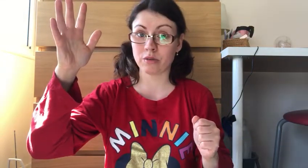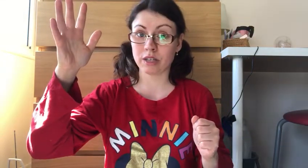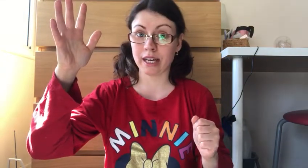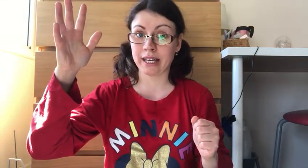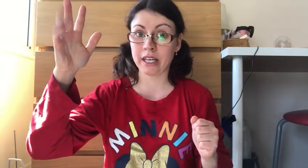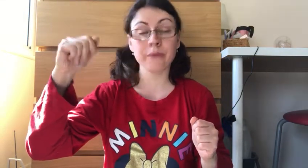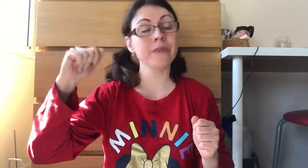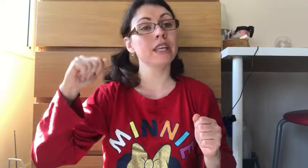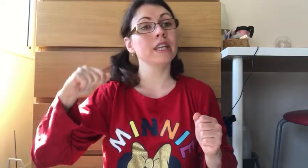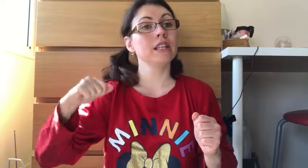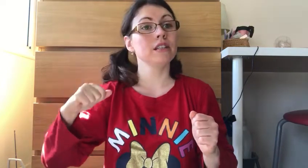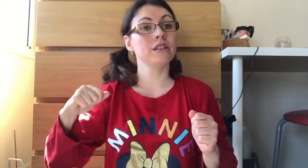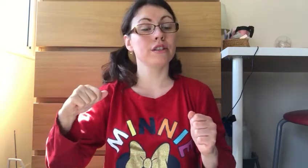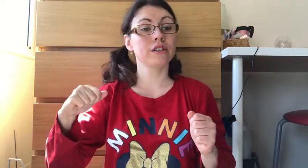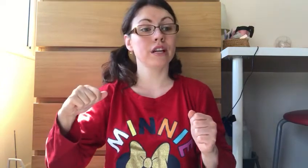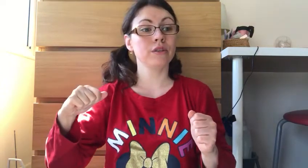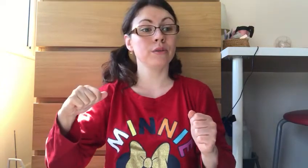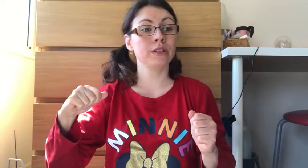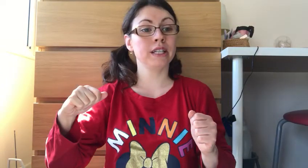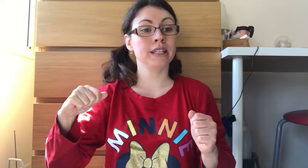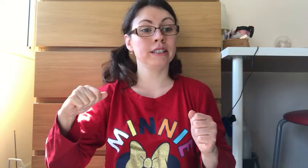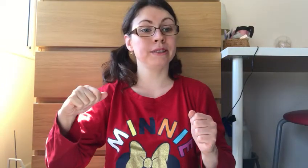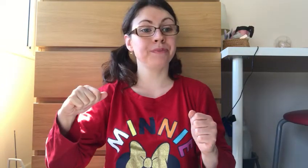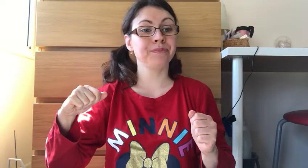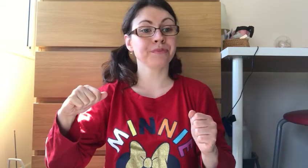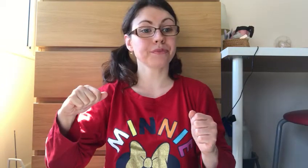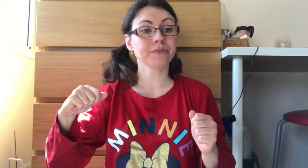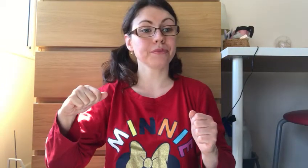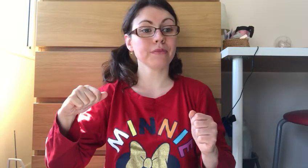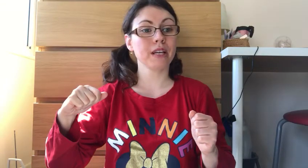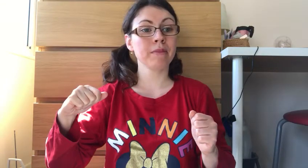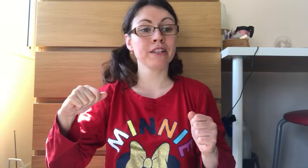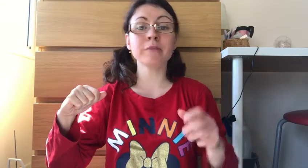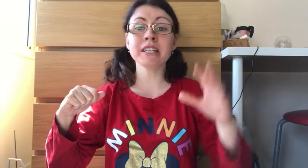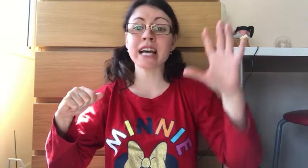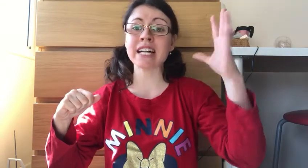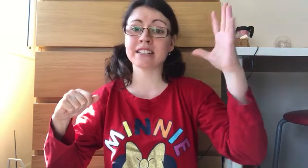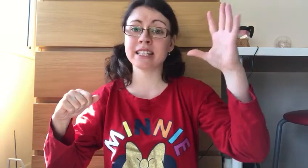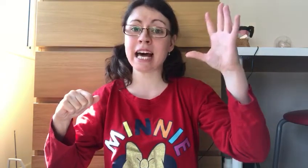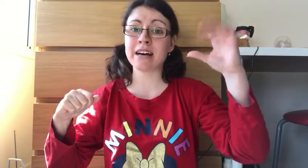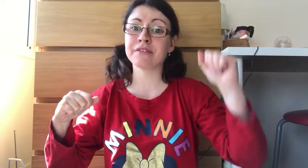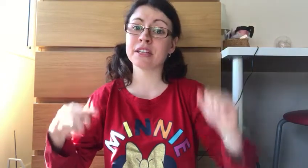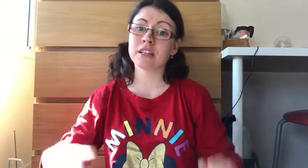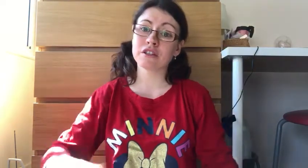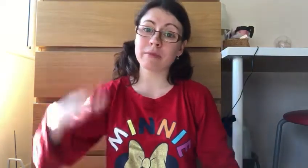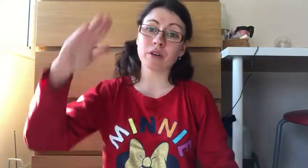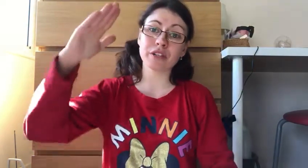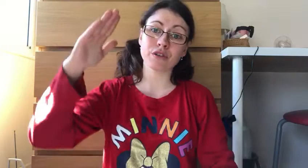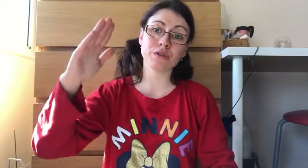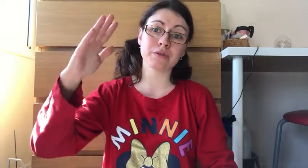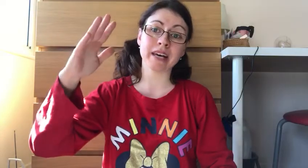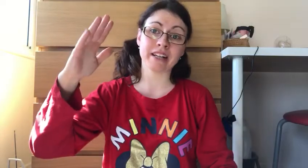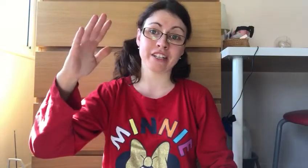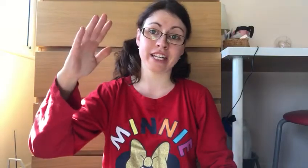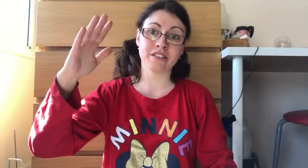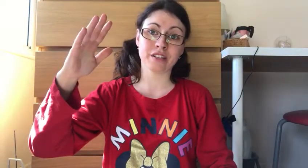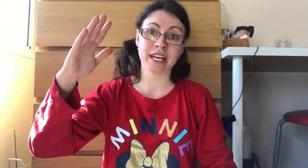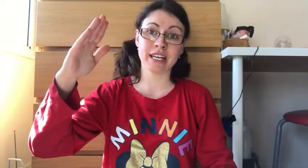Okay so my dominant hand is left so I'm going to use my other hand. Okay